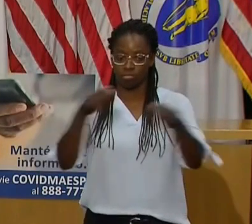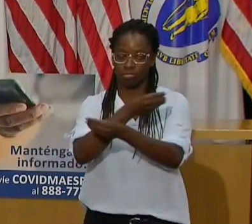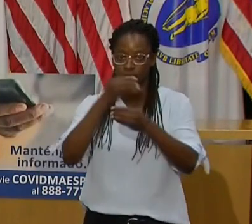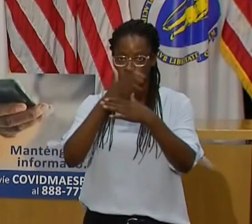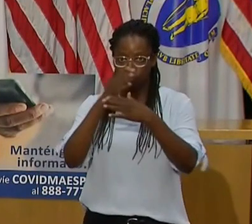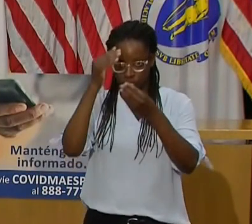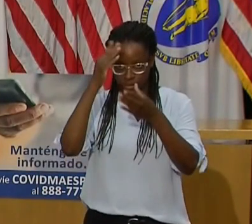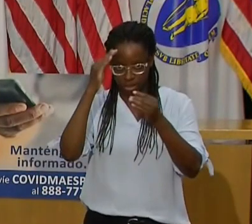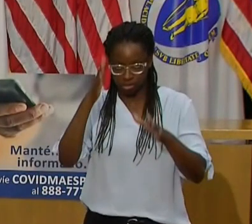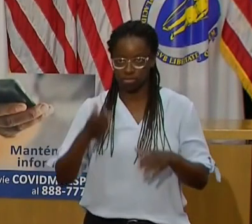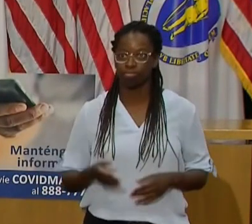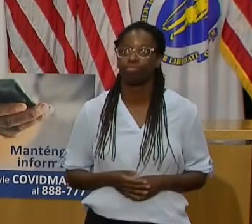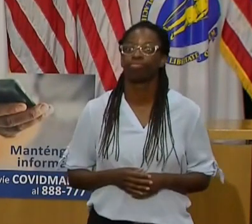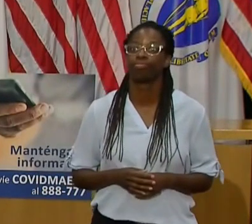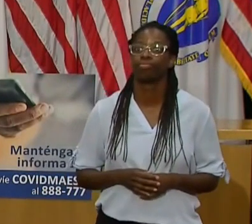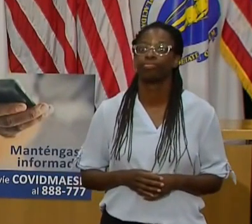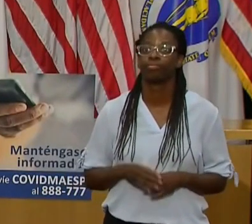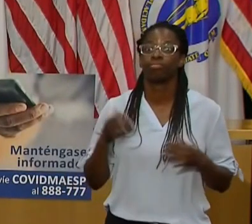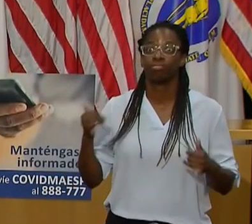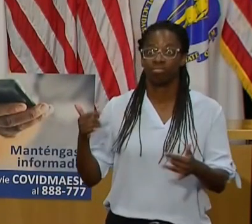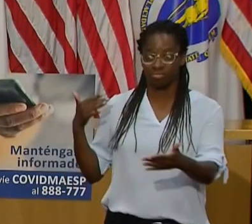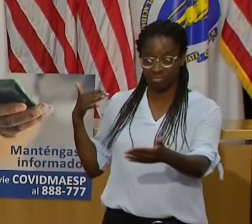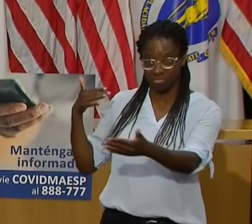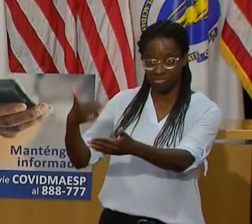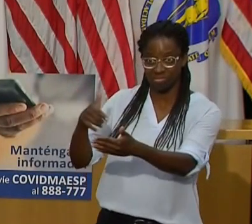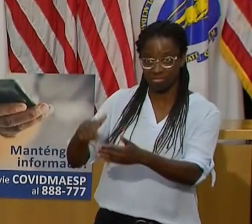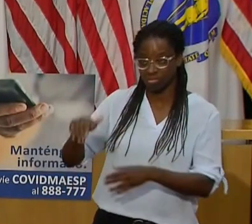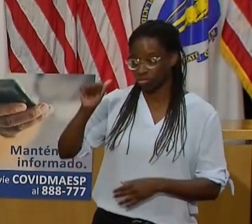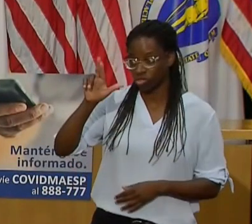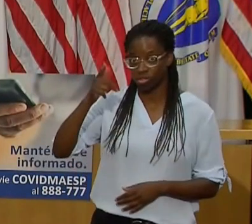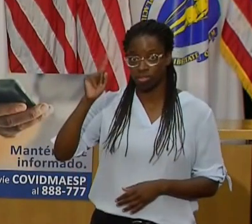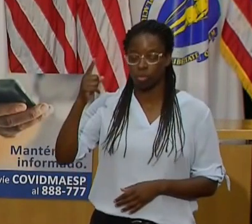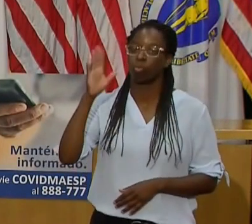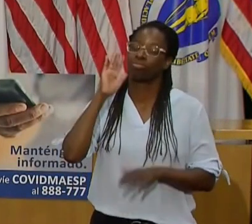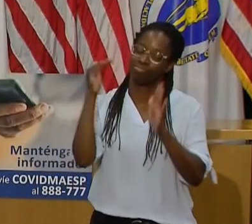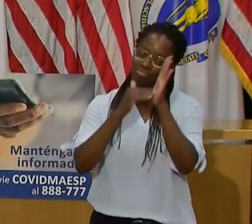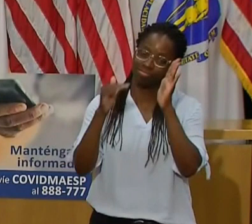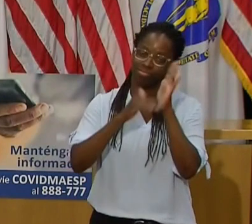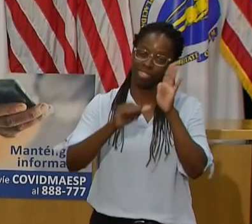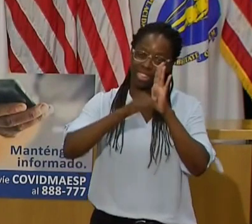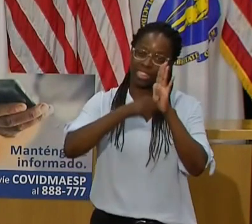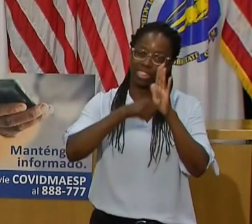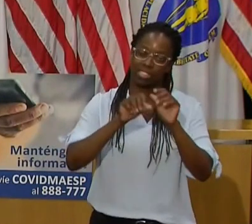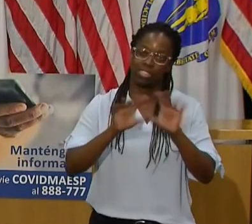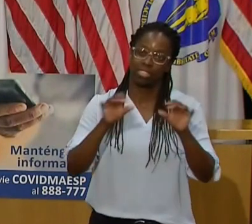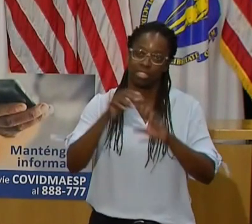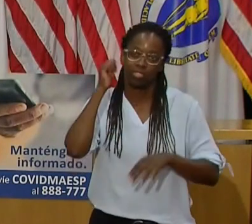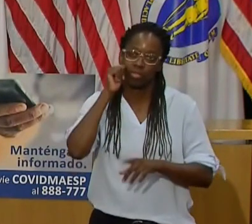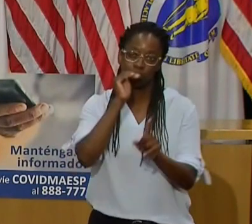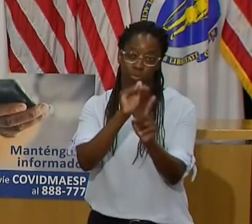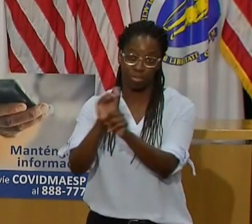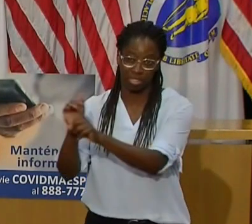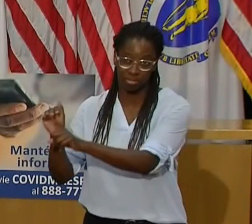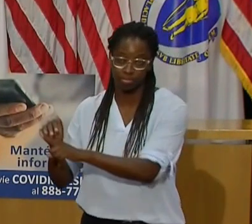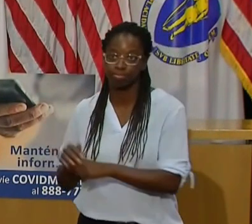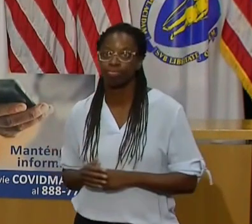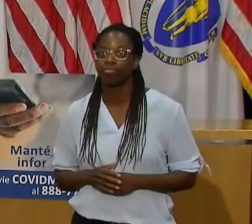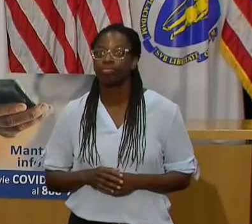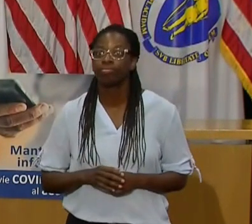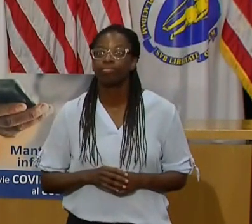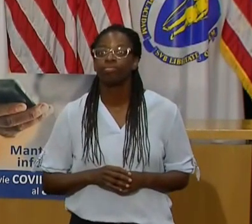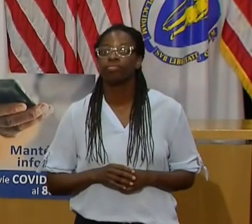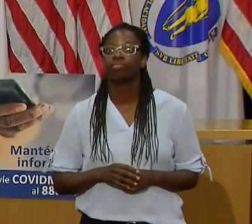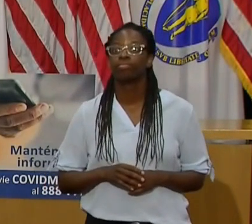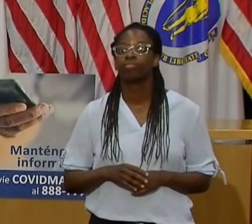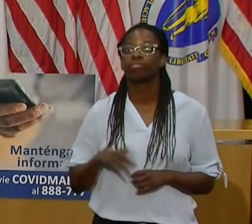when it takes effect. Signs and electronic messages about the travel order will be going up at Logan and other airports, at South Station and